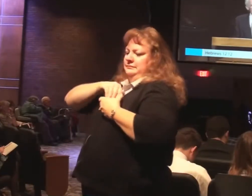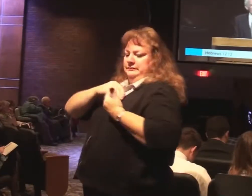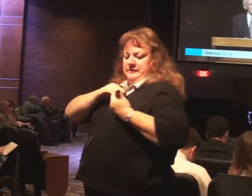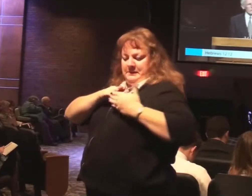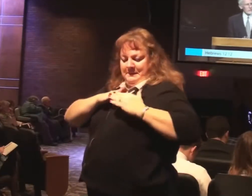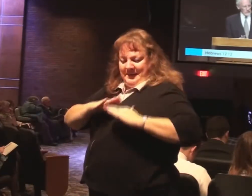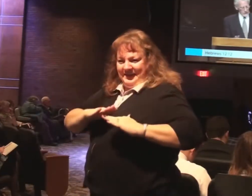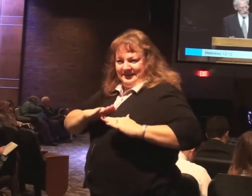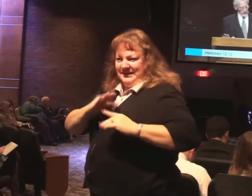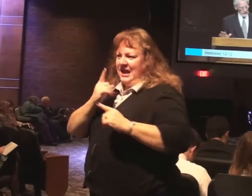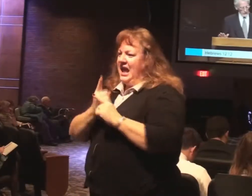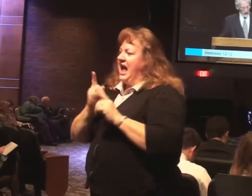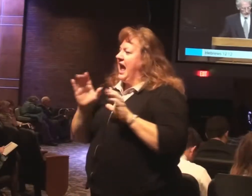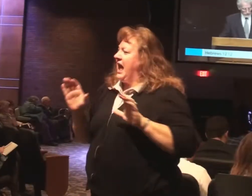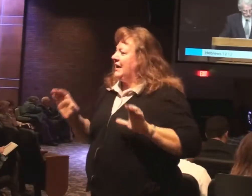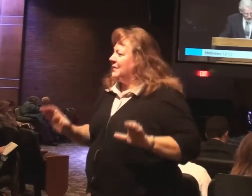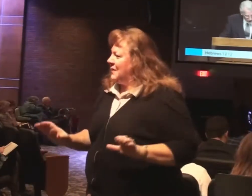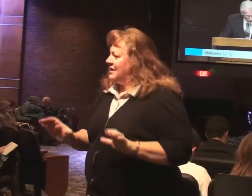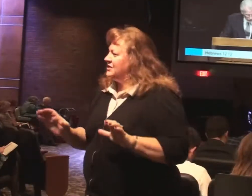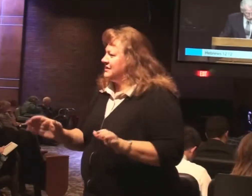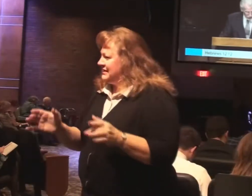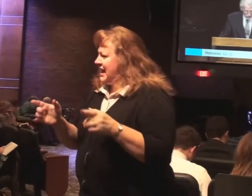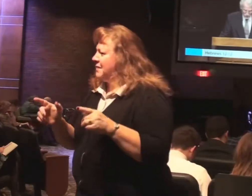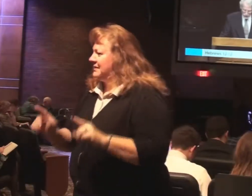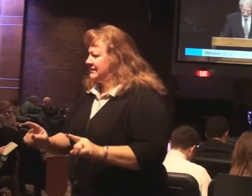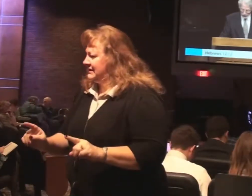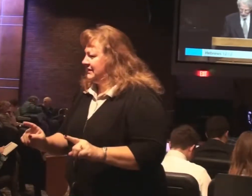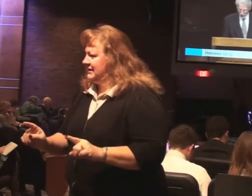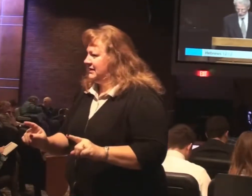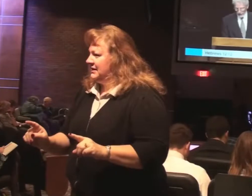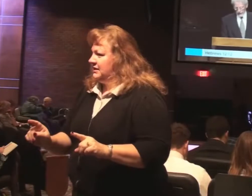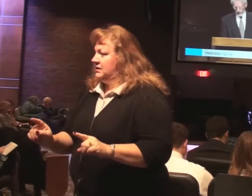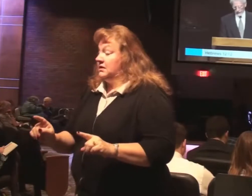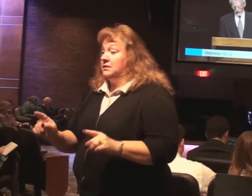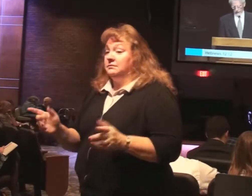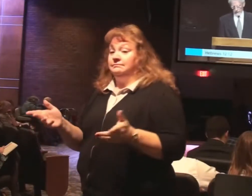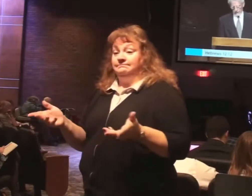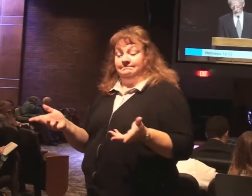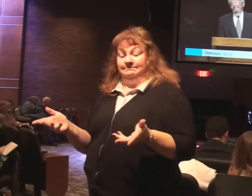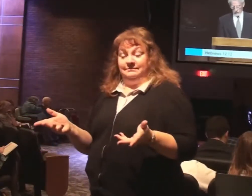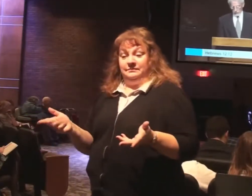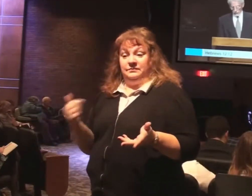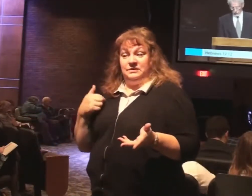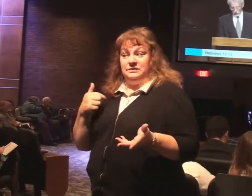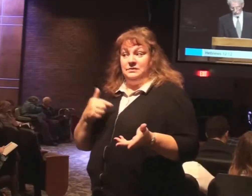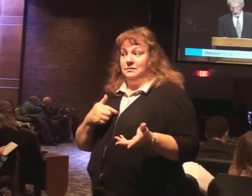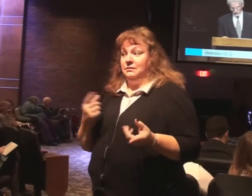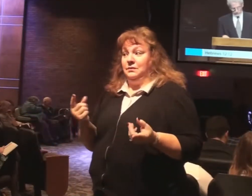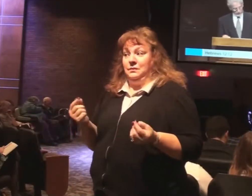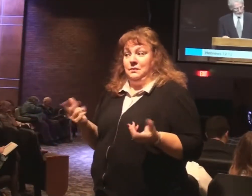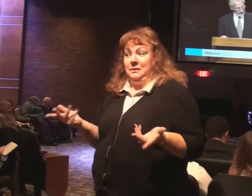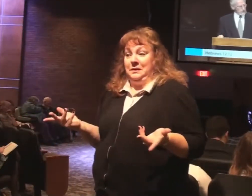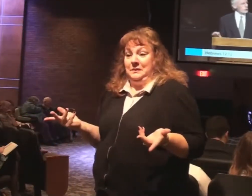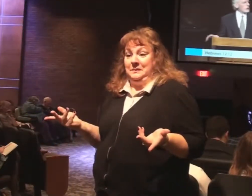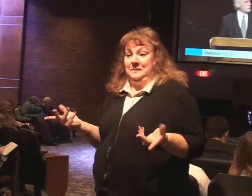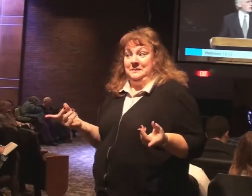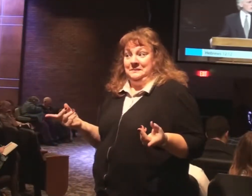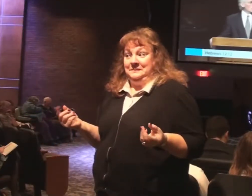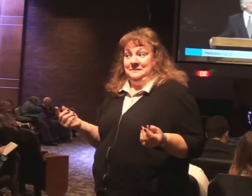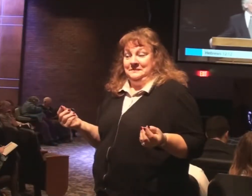in our lives. Therefore, what are we to do? He's going to return to